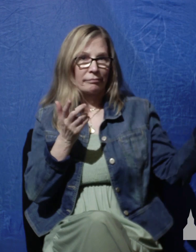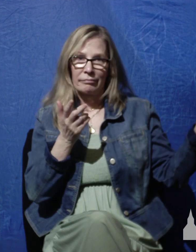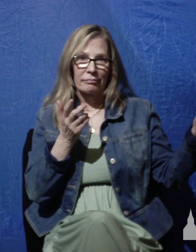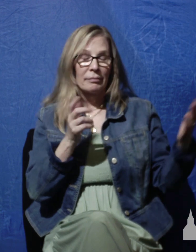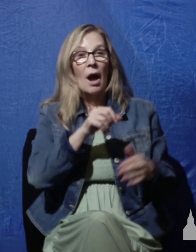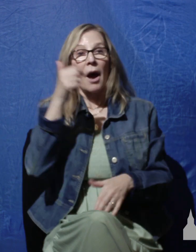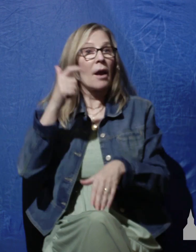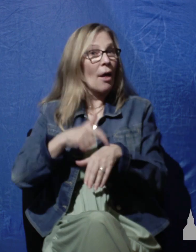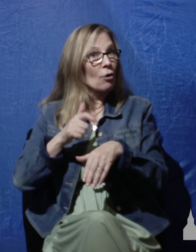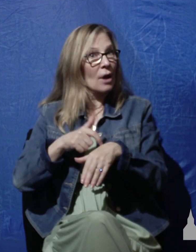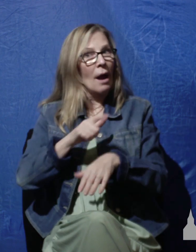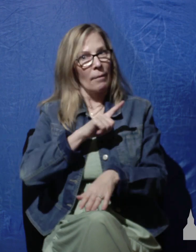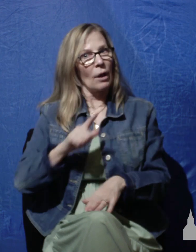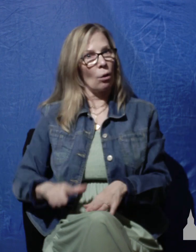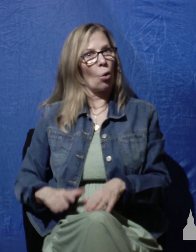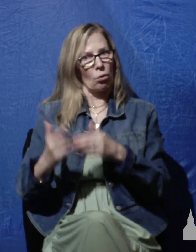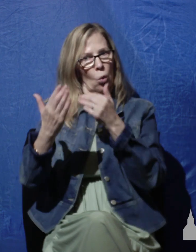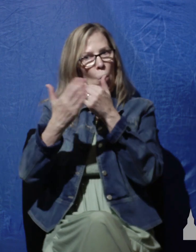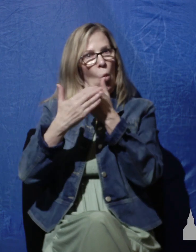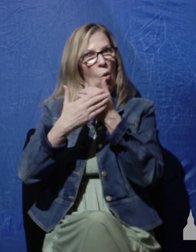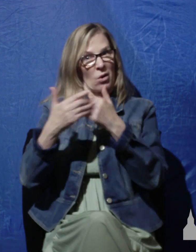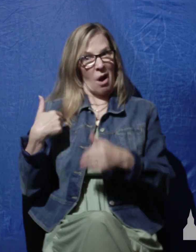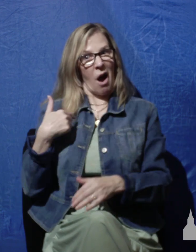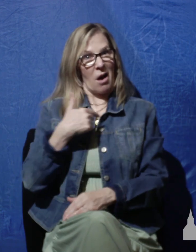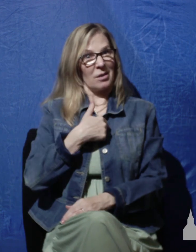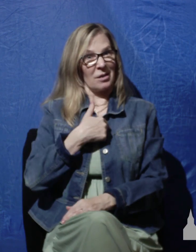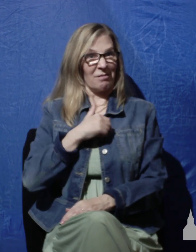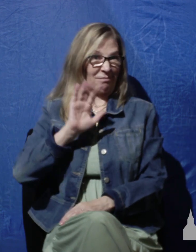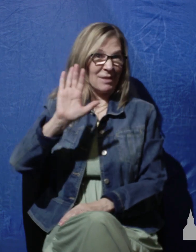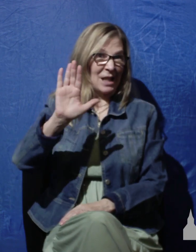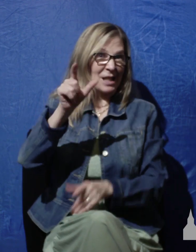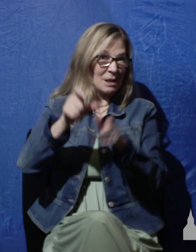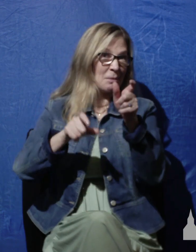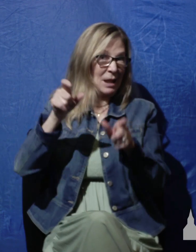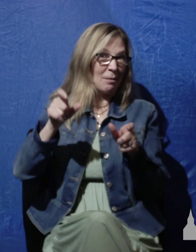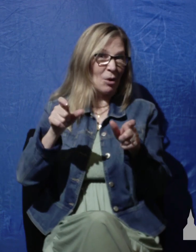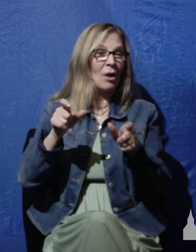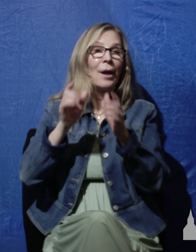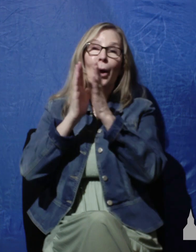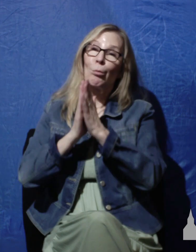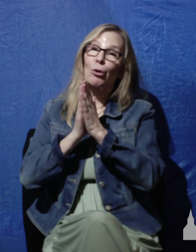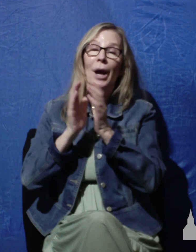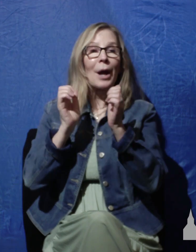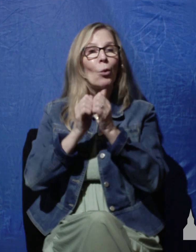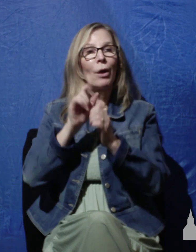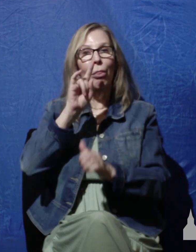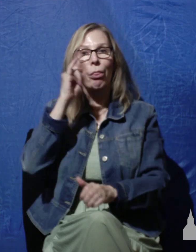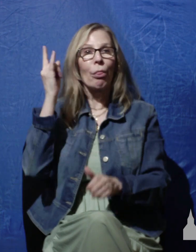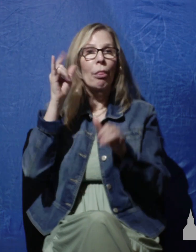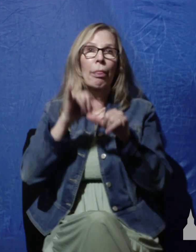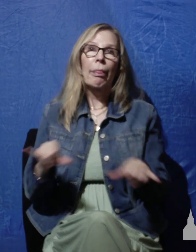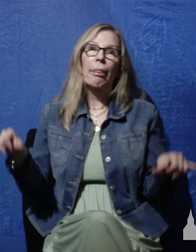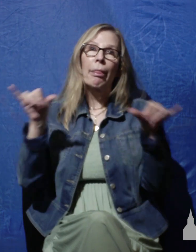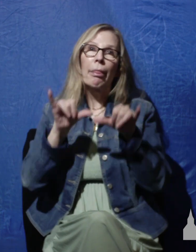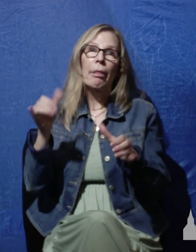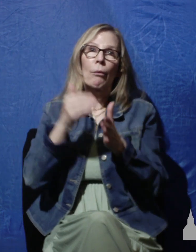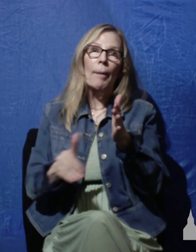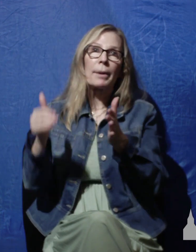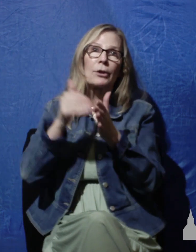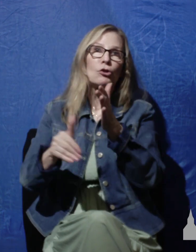also warned us, his own people, about praying with vain repetition, which is praying